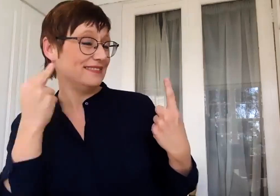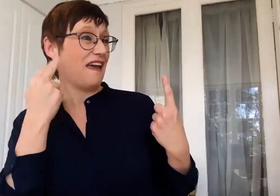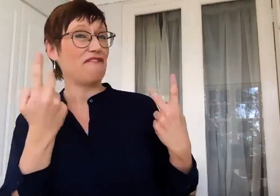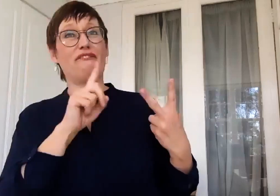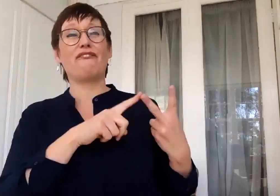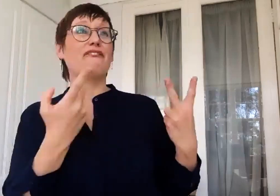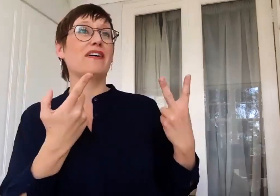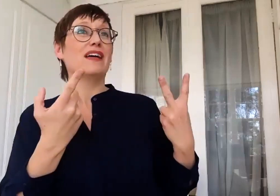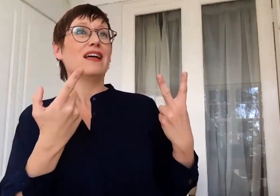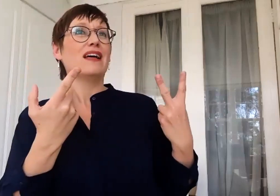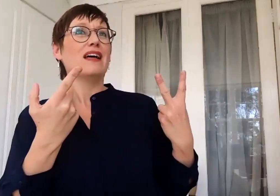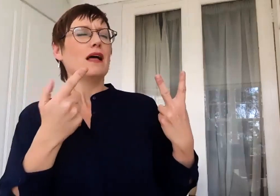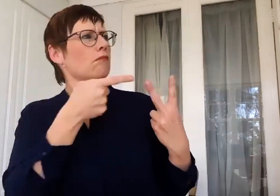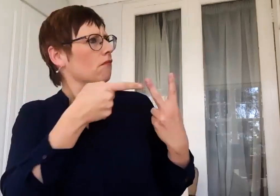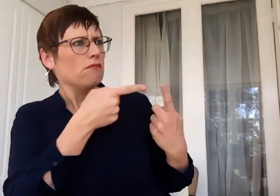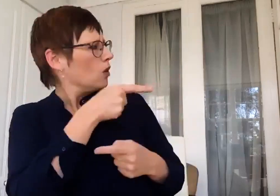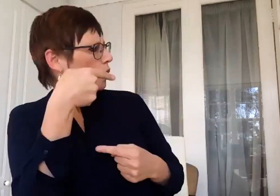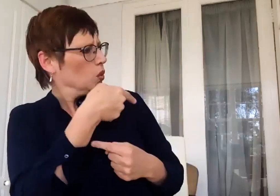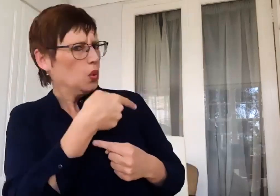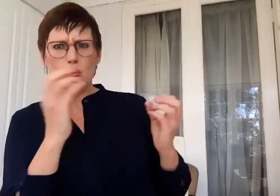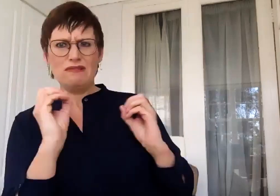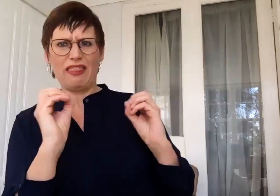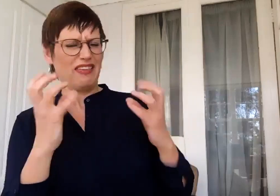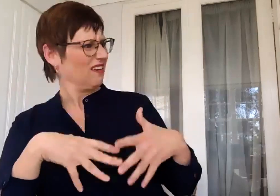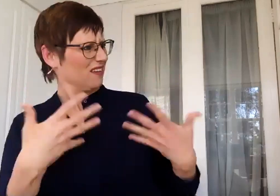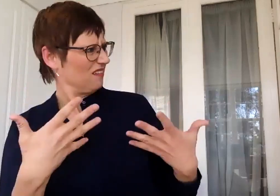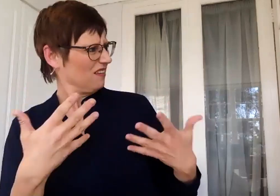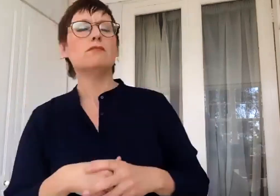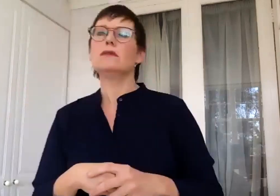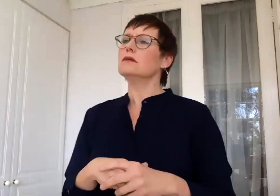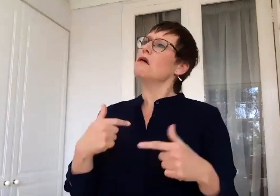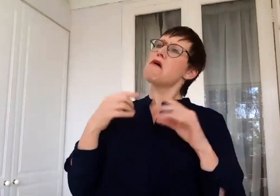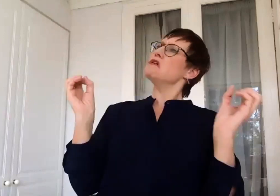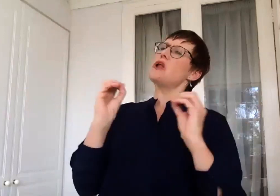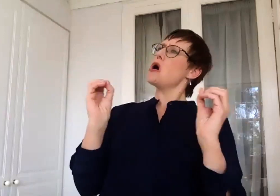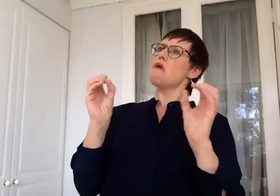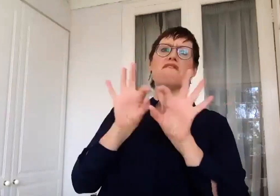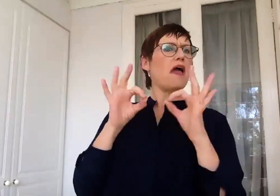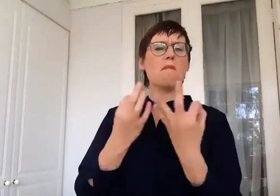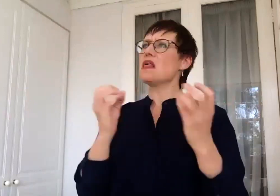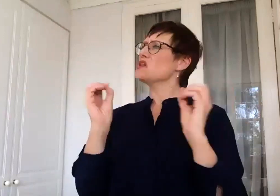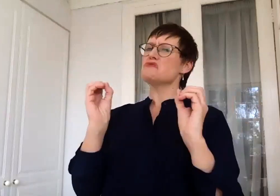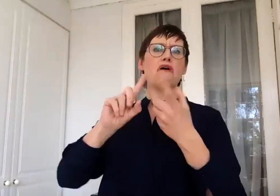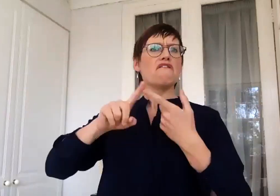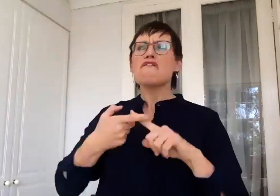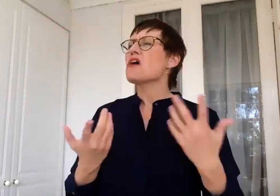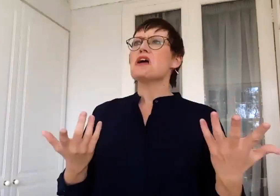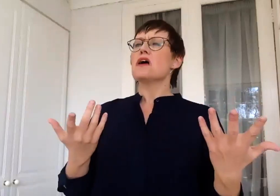first language. None of those obvious cases applied in your situation, right? No. And I think in some respects, people would see that as a